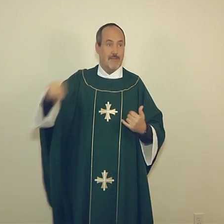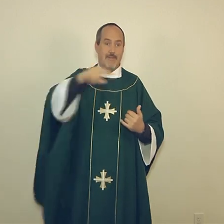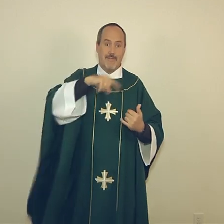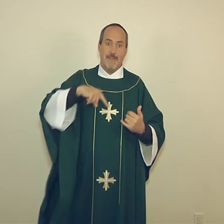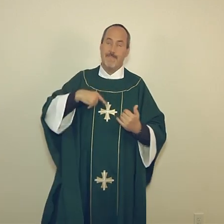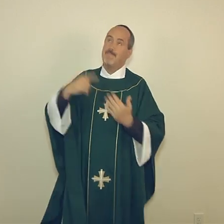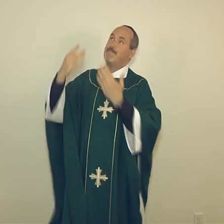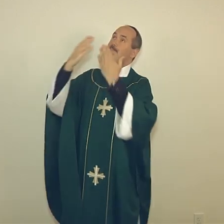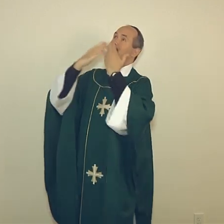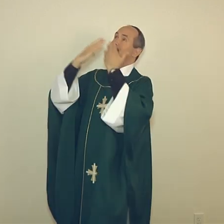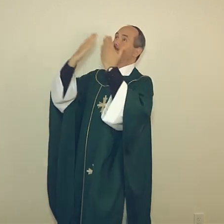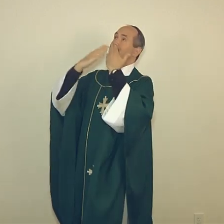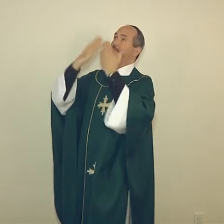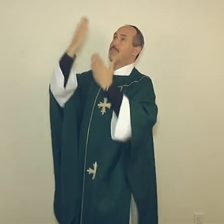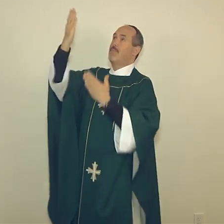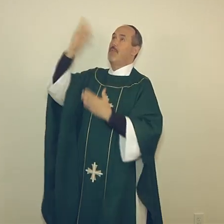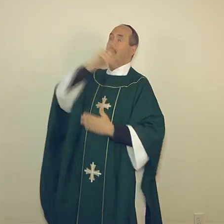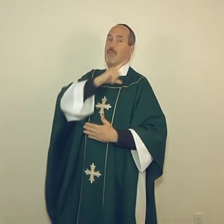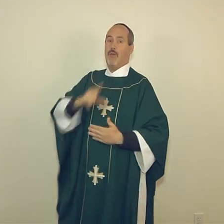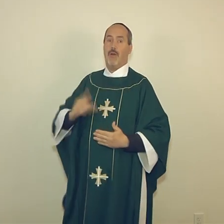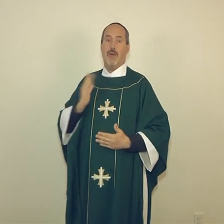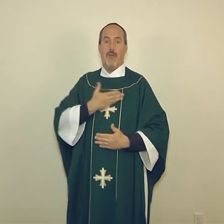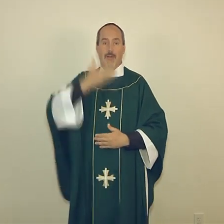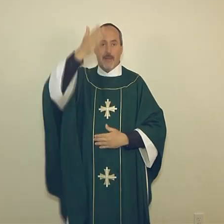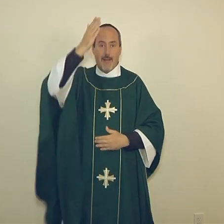Let us give thanks to the Lord our God.